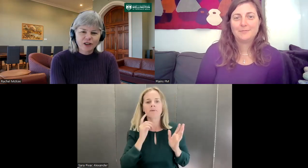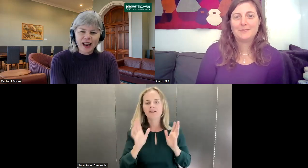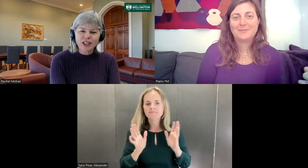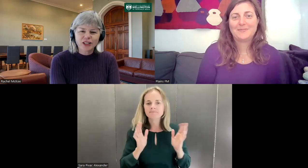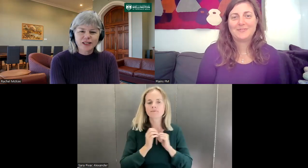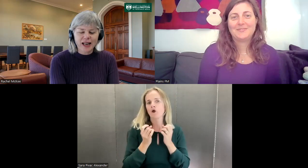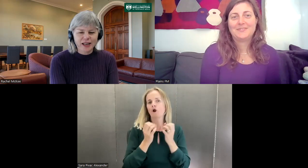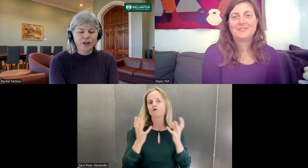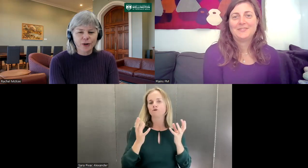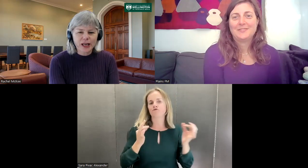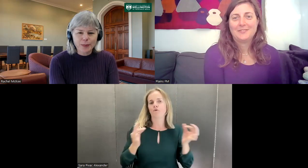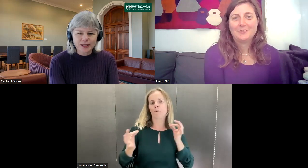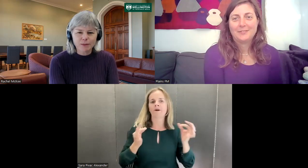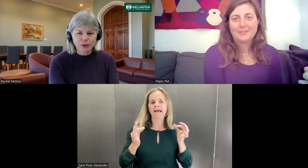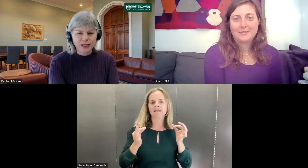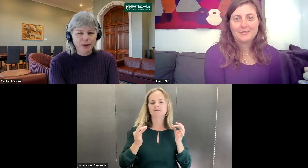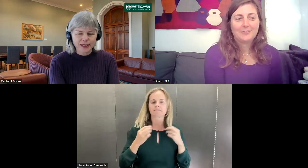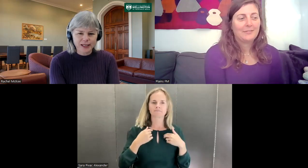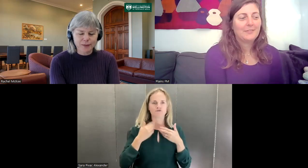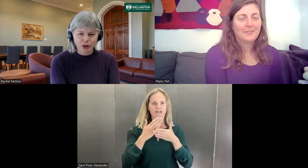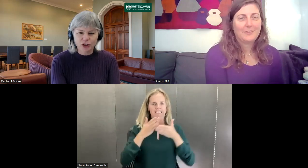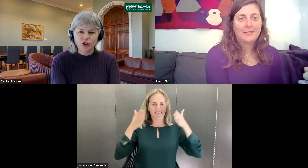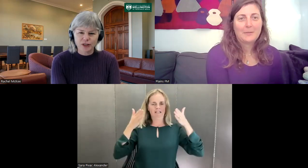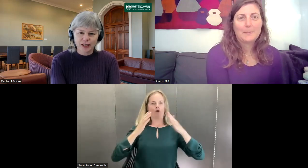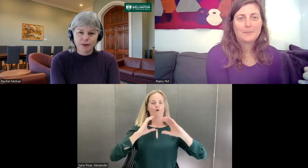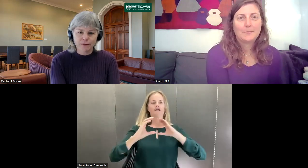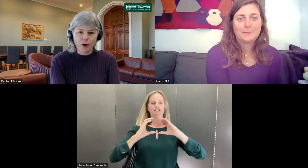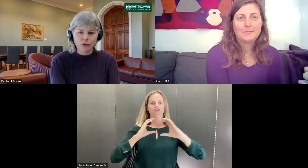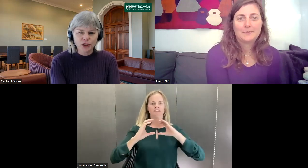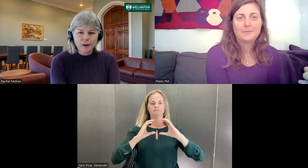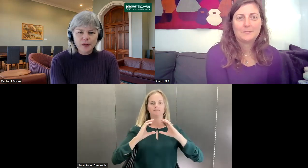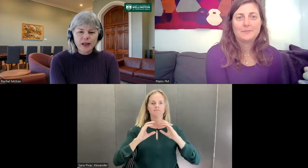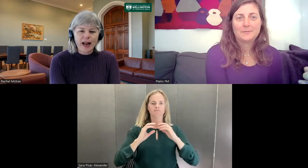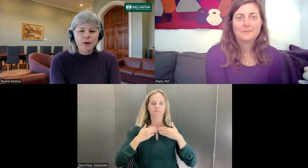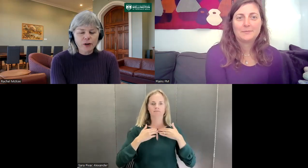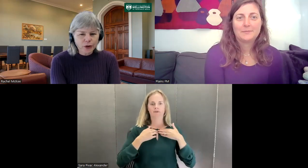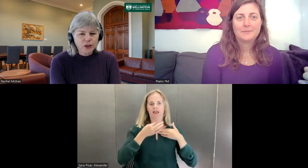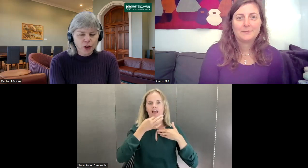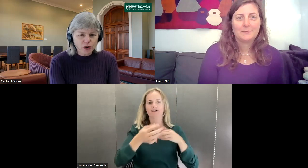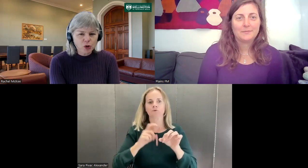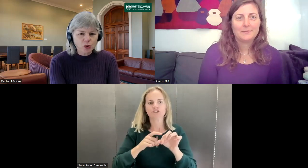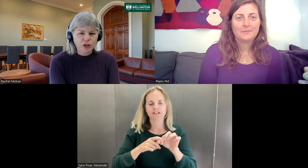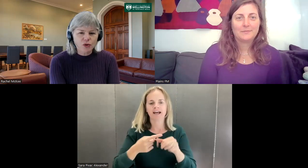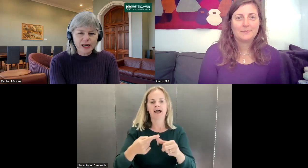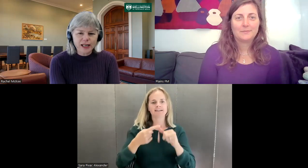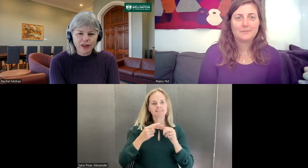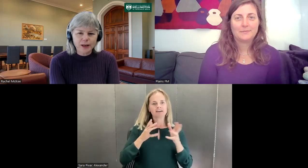of actions, and you know, keep it simple step by step so the students can be involved. And the focus for those courses really giving them